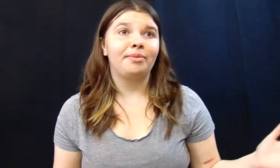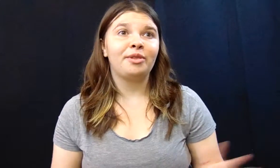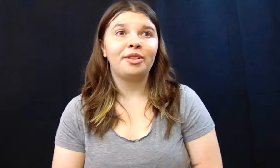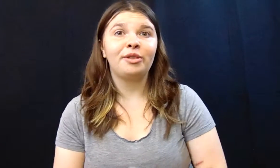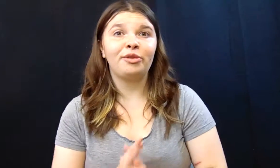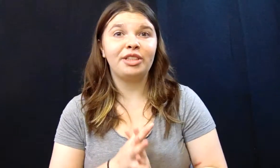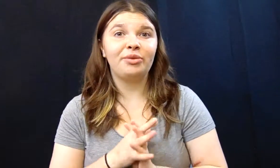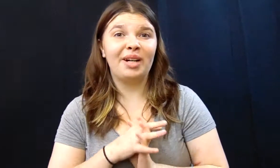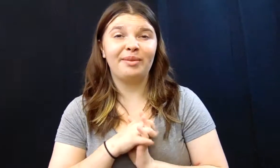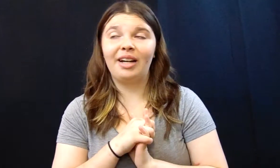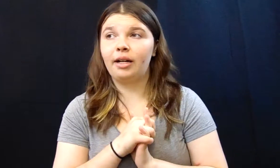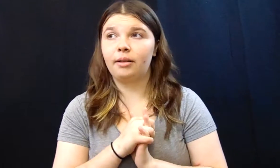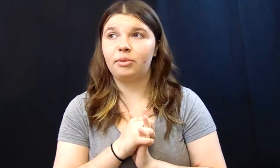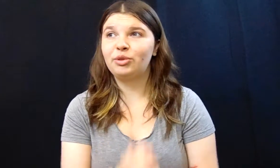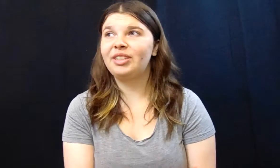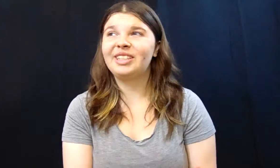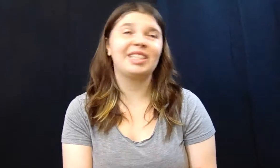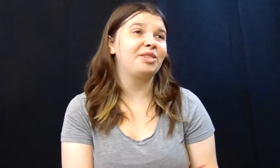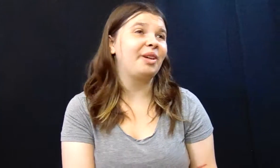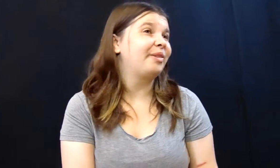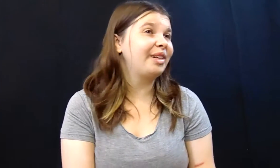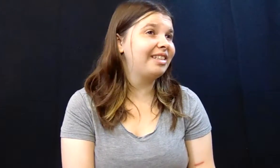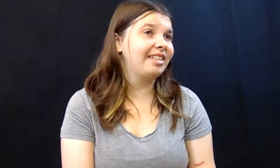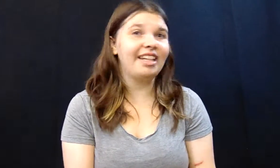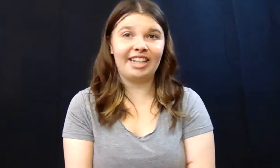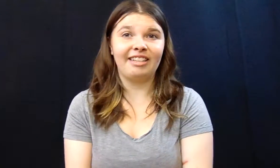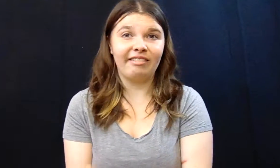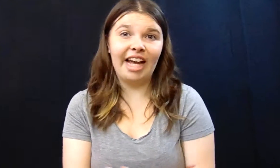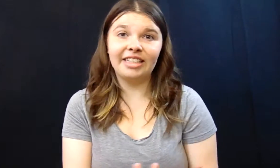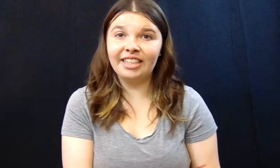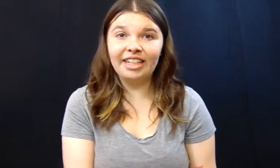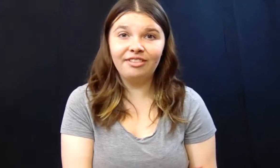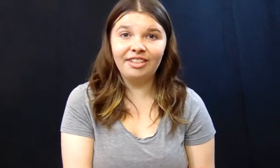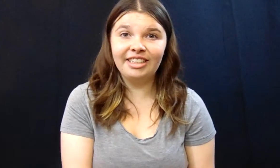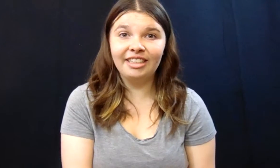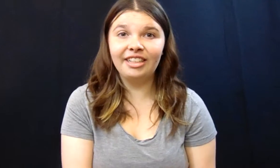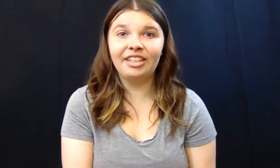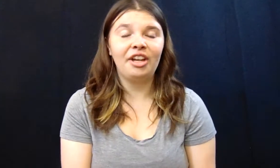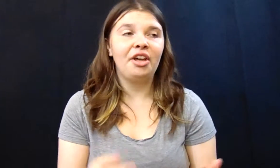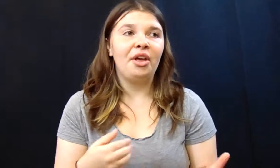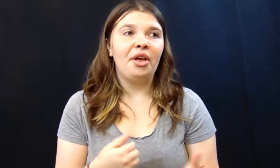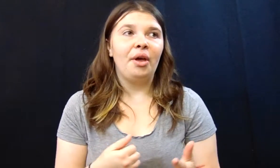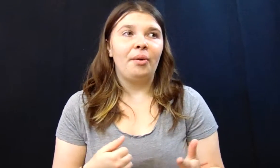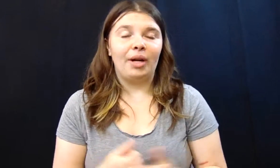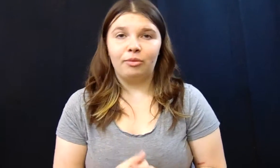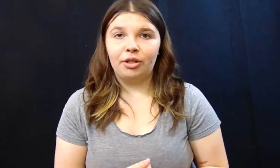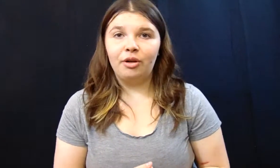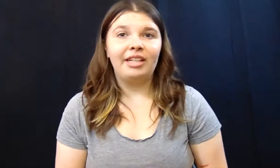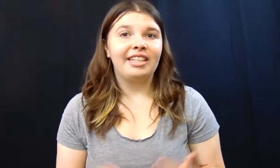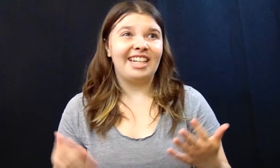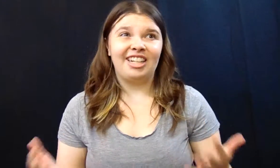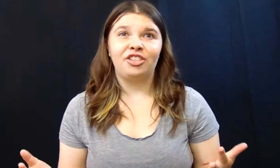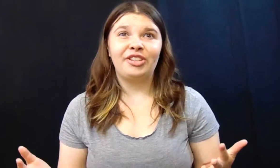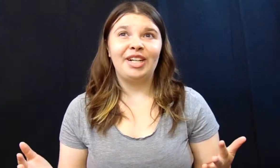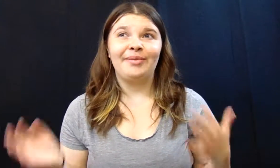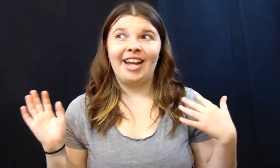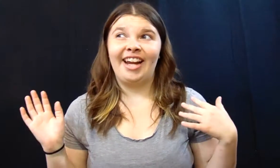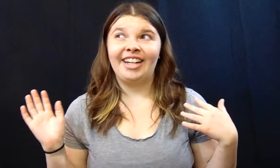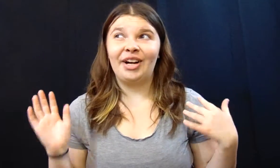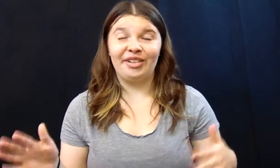the reason why I'm doing this because recently like last night recently when I'm recording this I had a dream and I